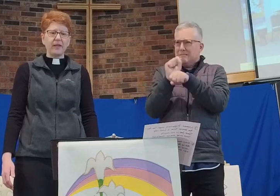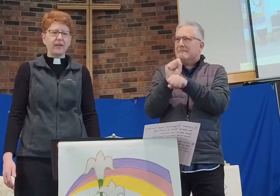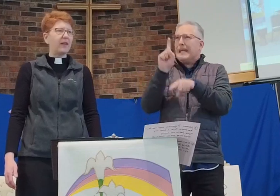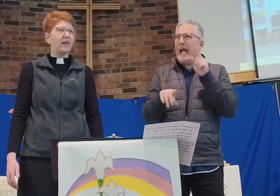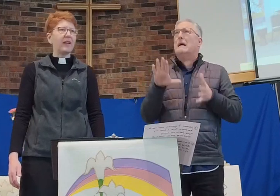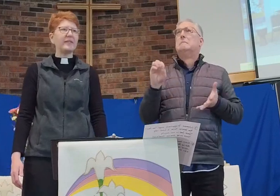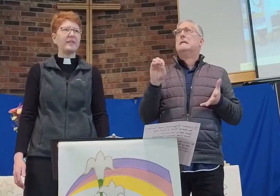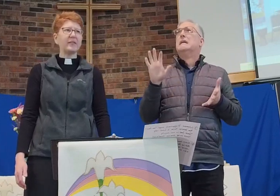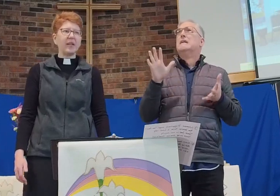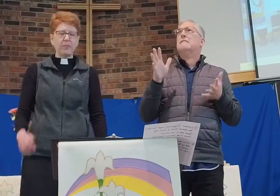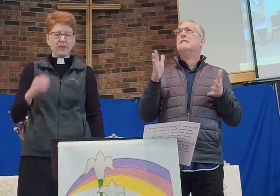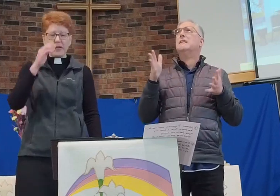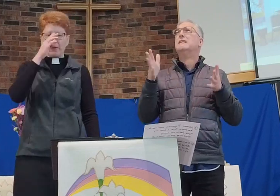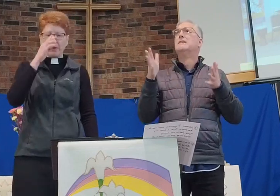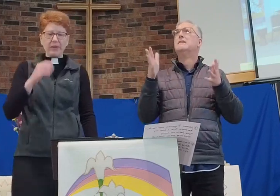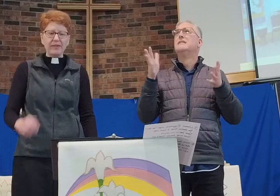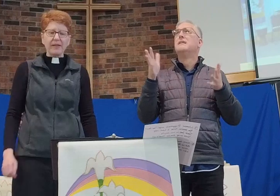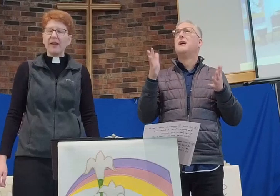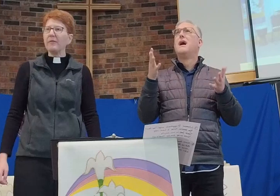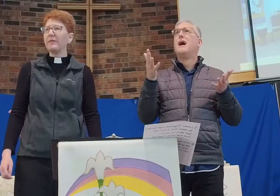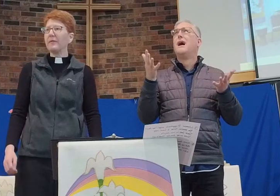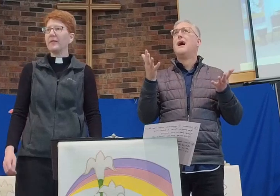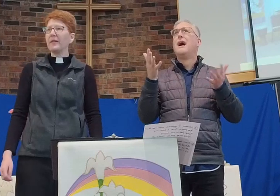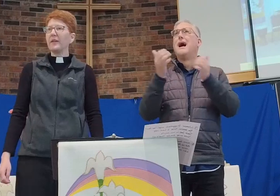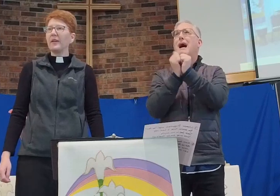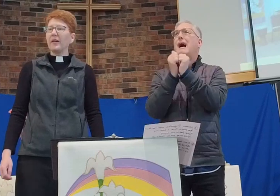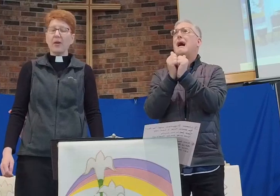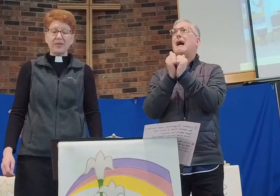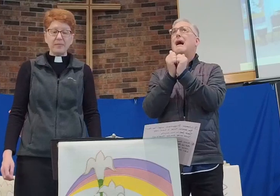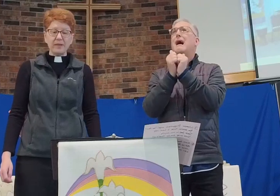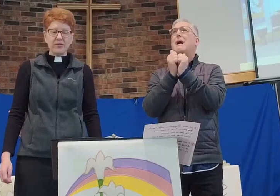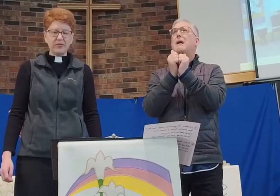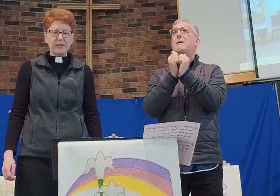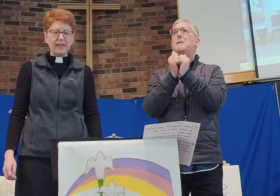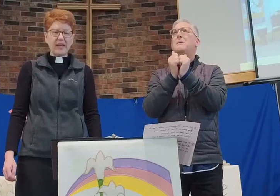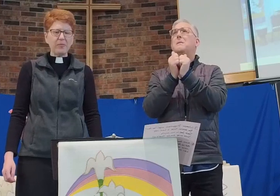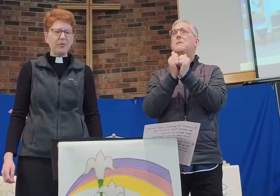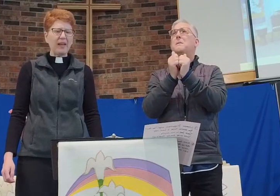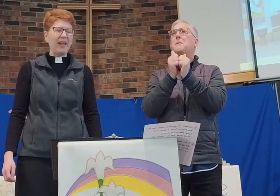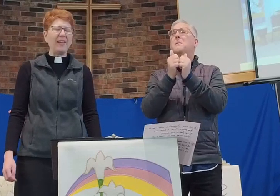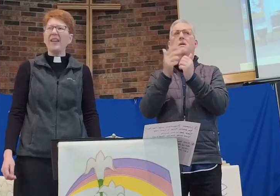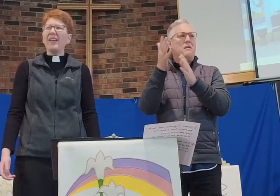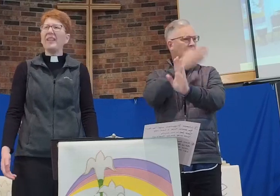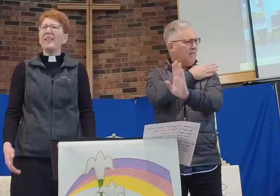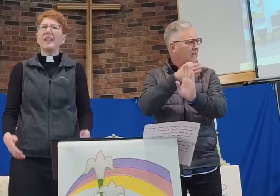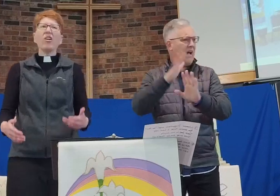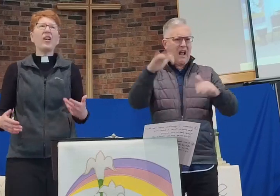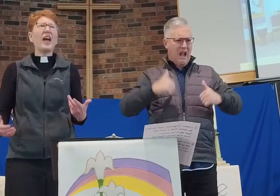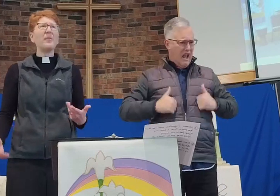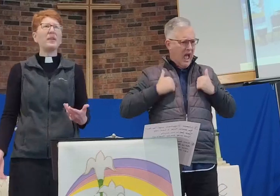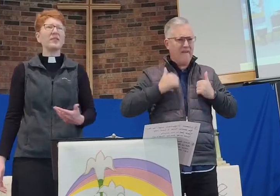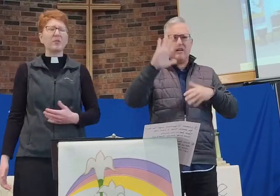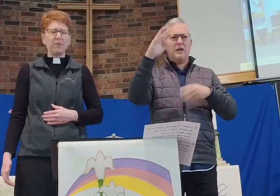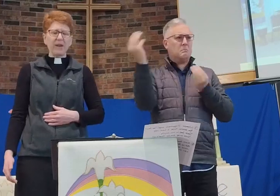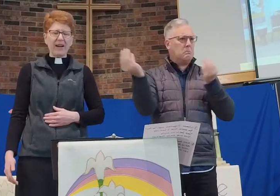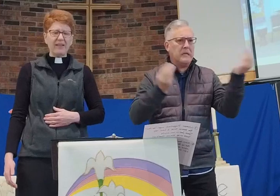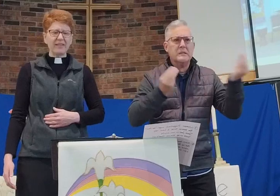I still can't believe how his life, how his ministry, came to an end. It all happened so fast.